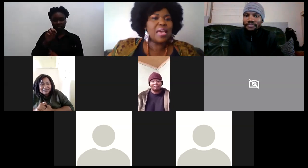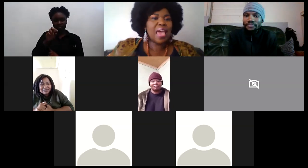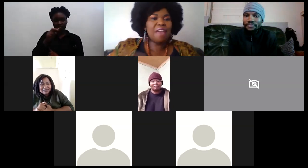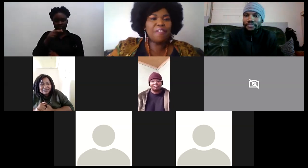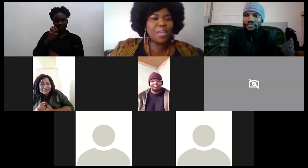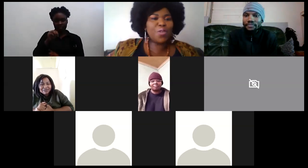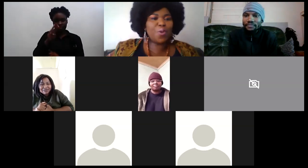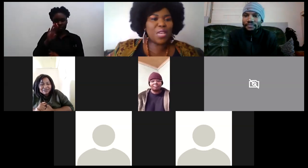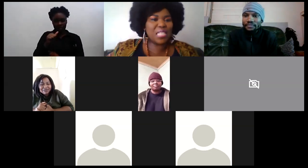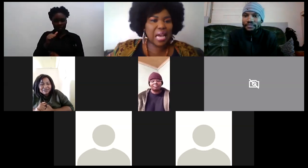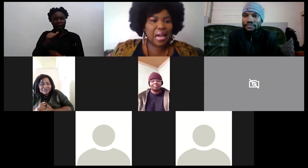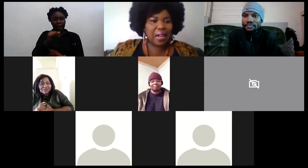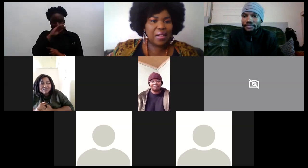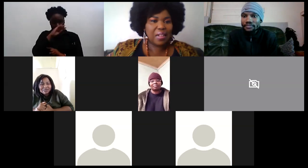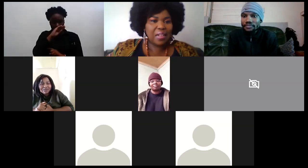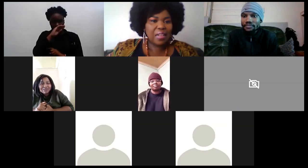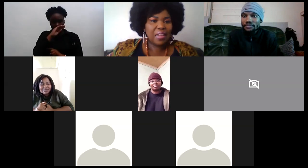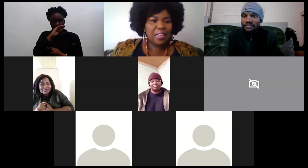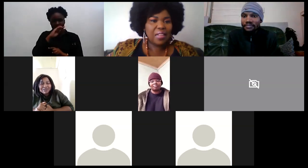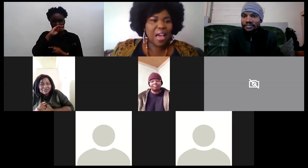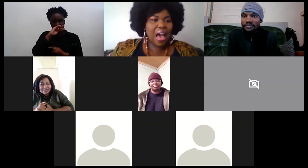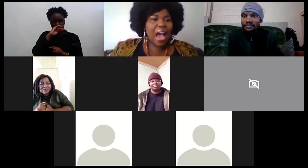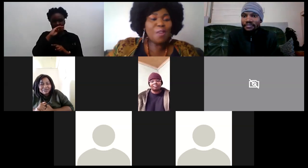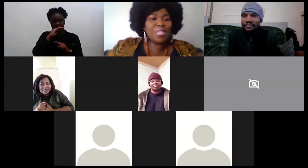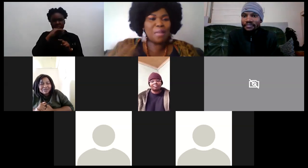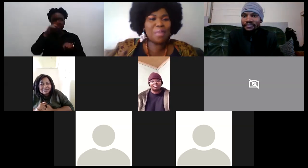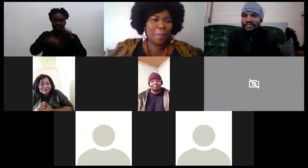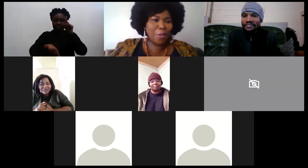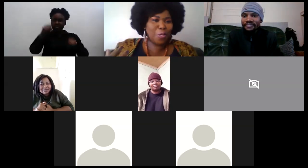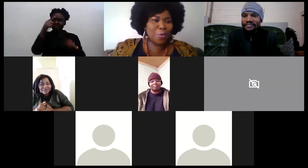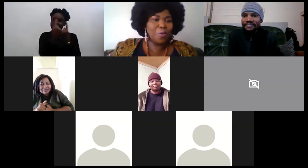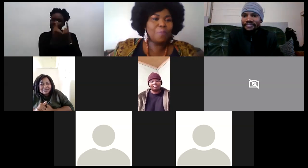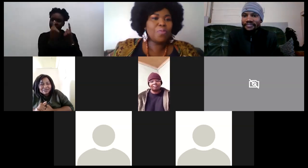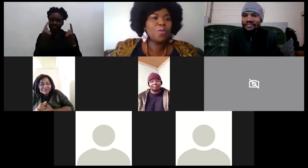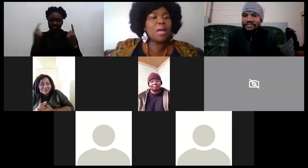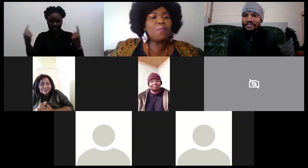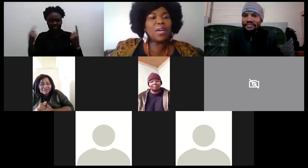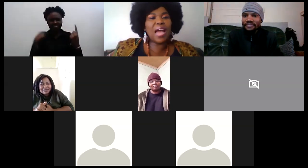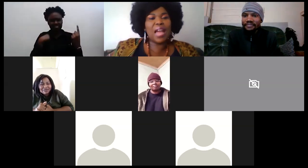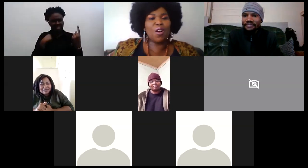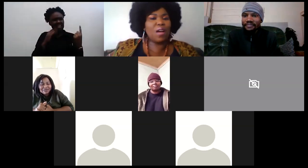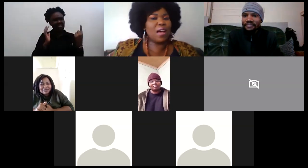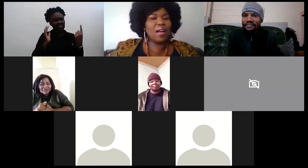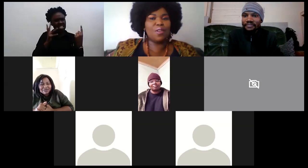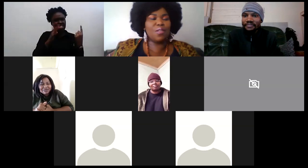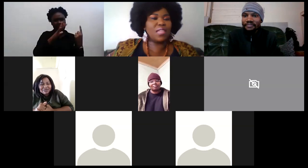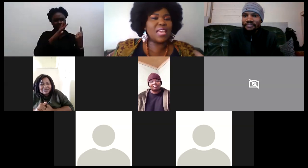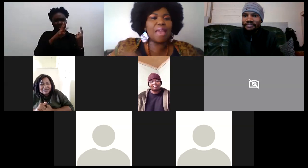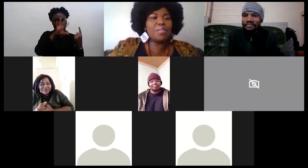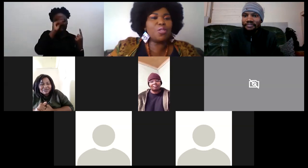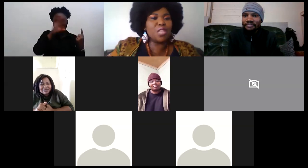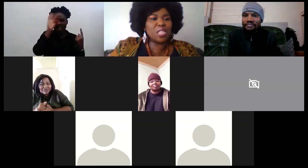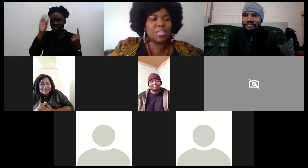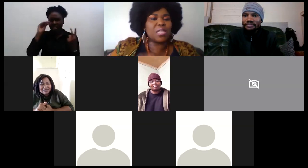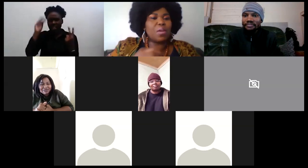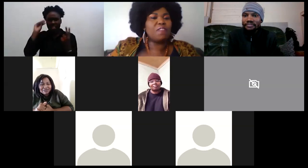you see everybody who is here i know something about you you know that they